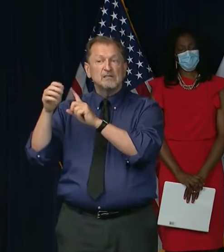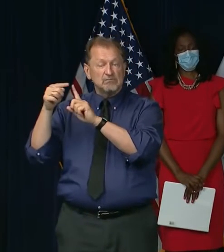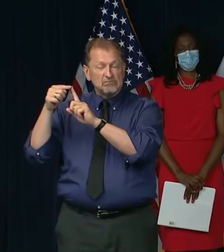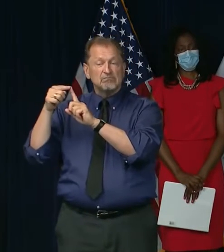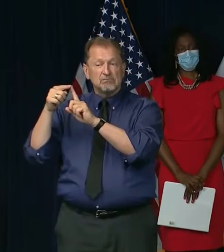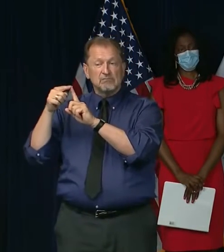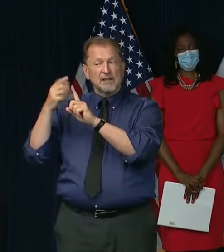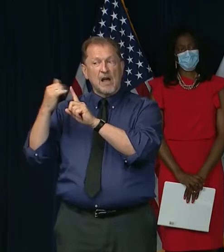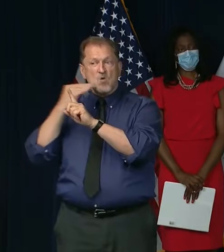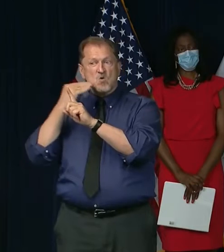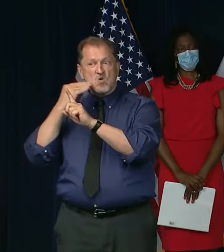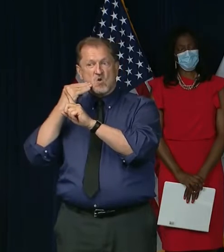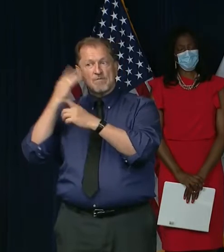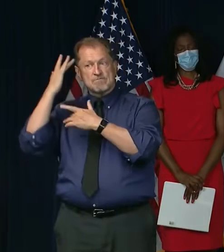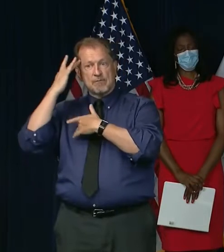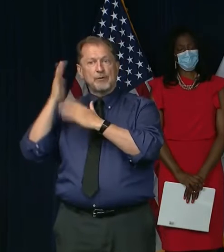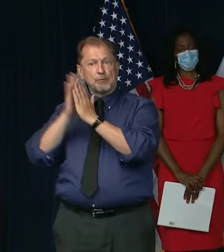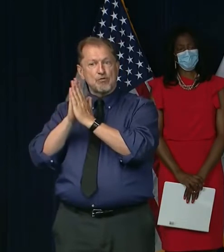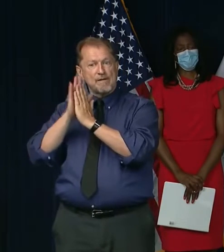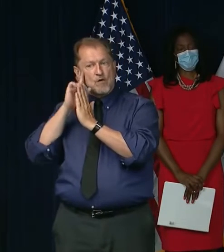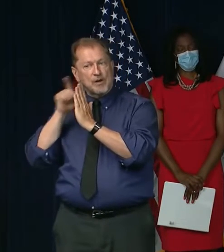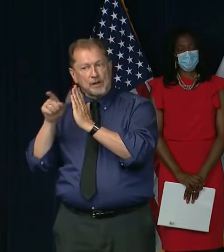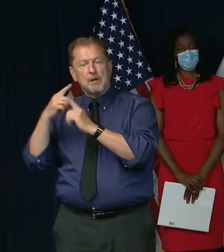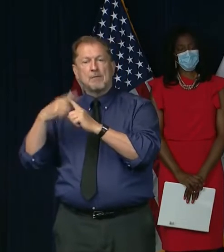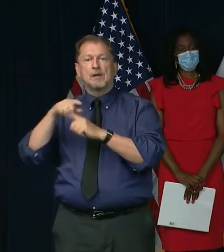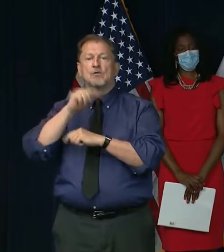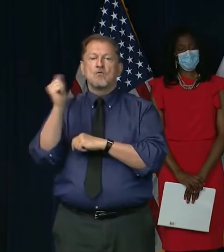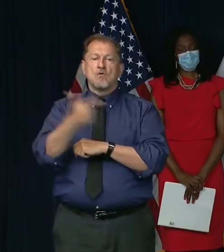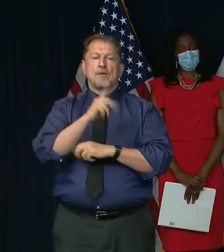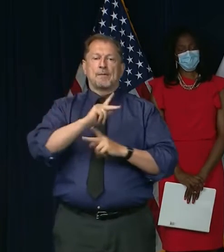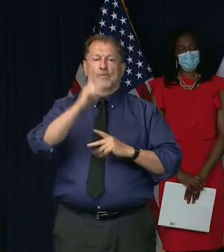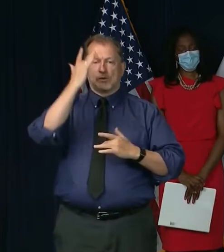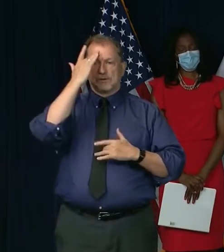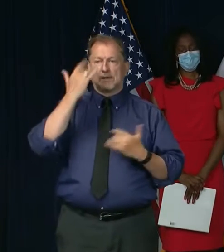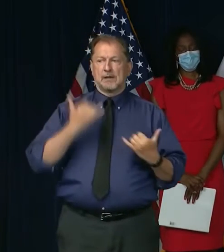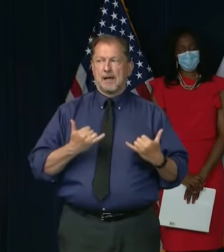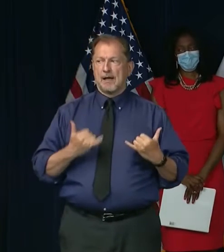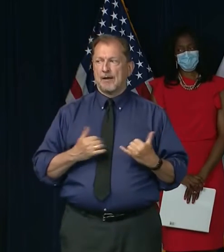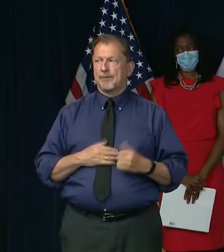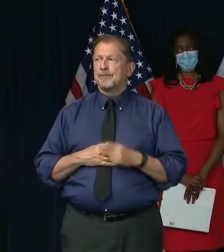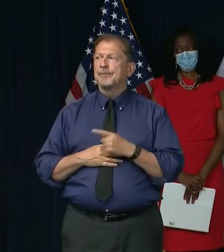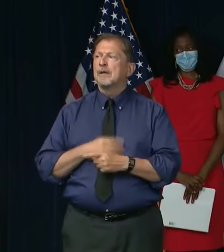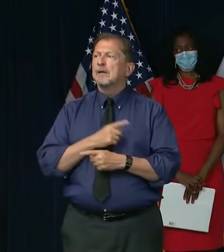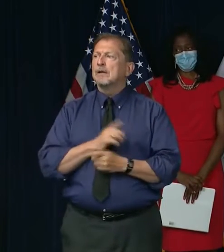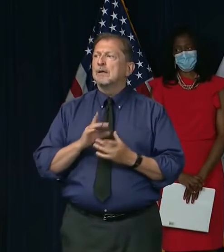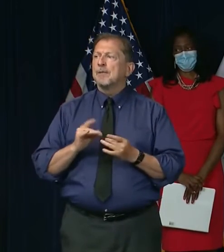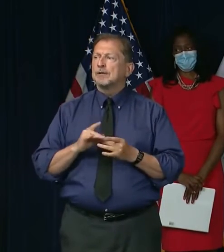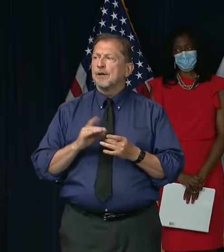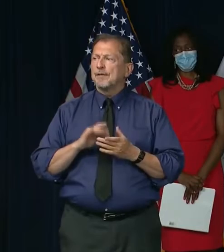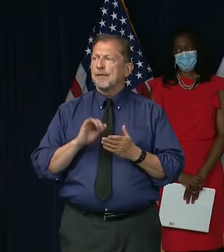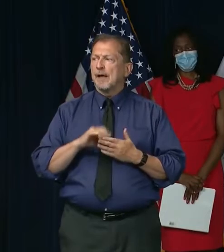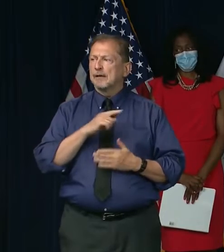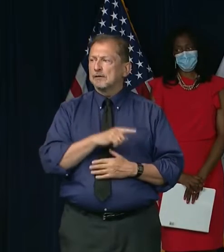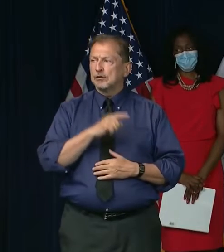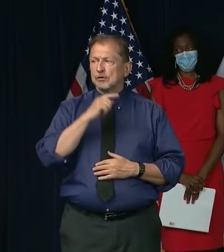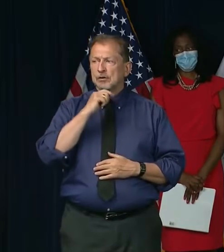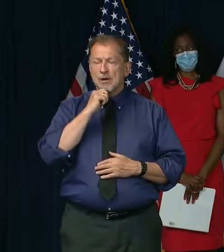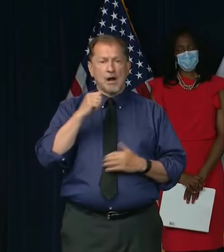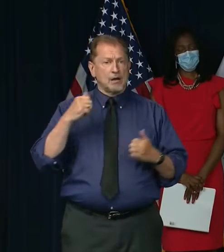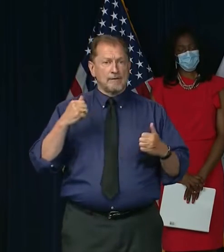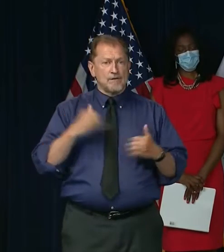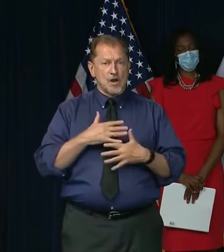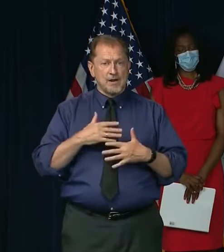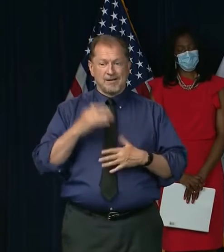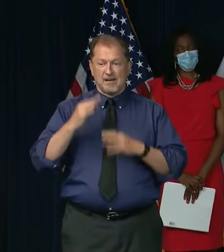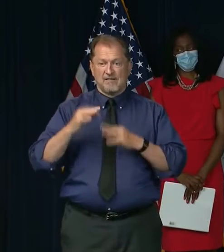so I hope we'll all pray for him and for everybody who's suffering now. You mentioned that you would not be afraid to take a step back should